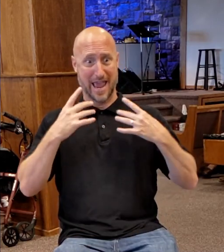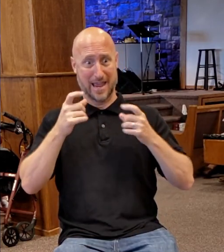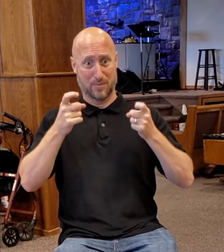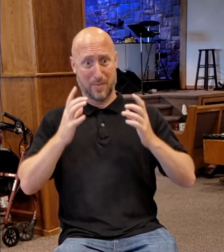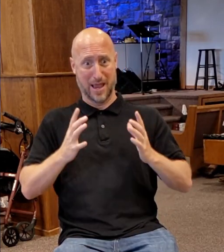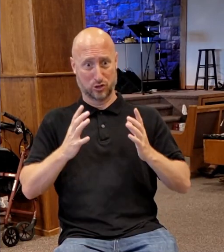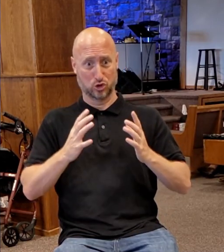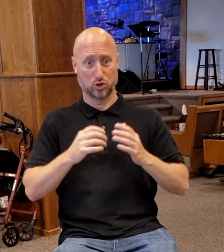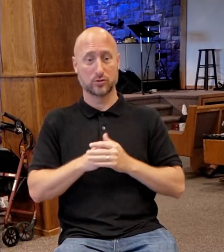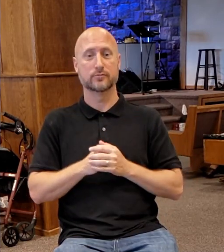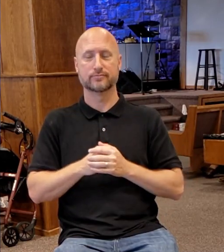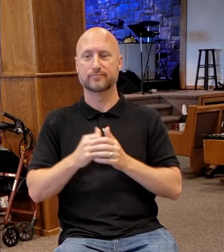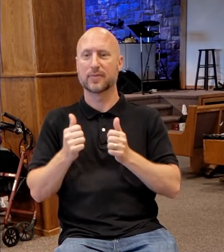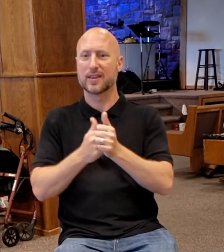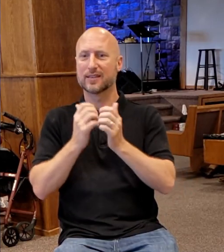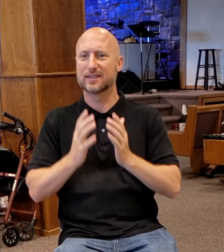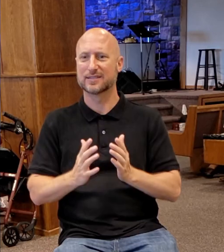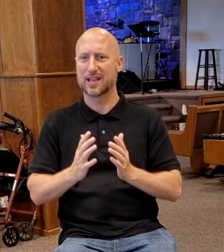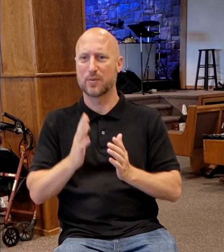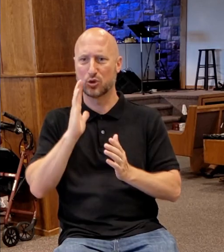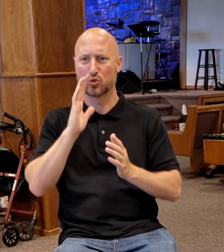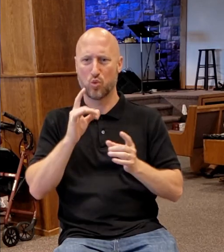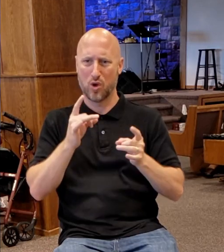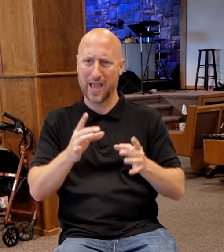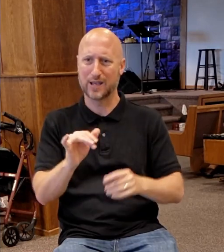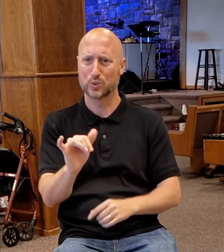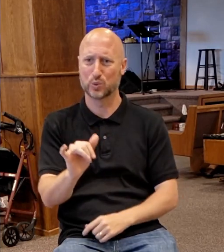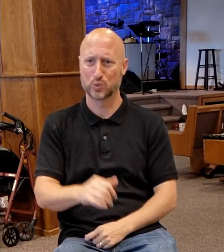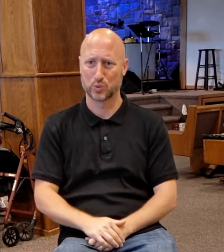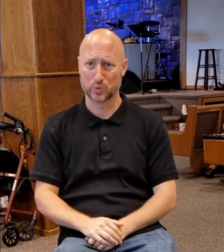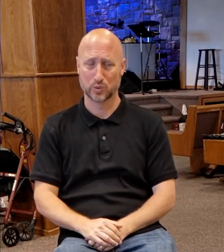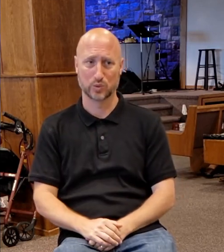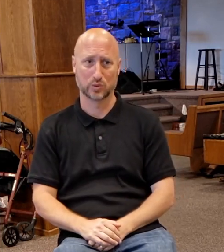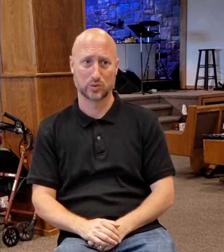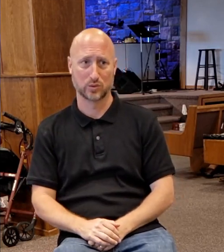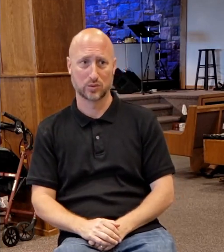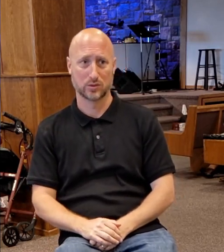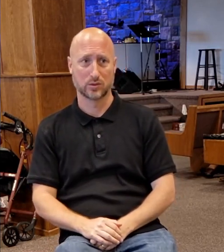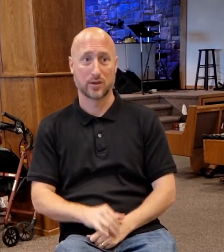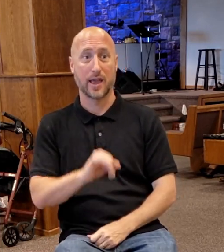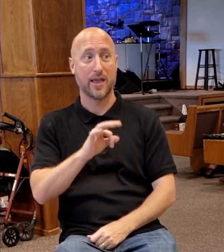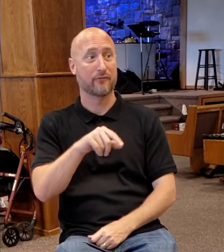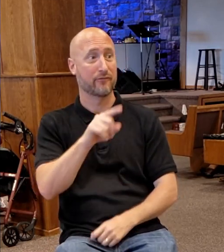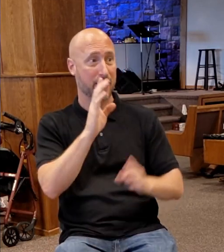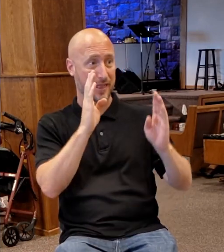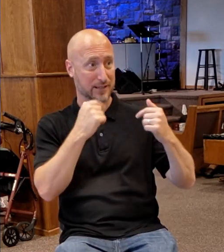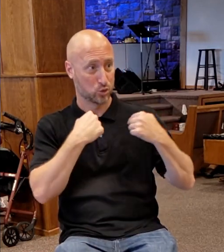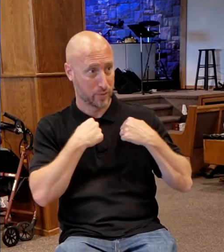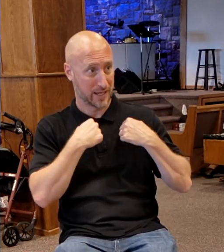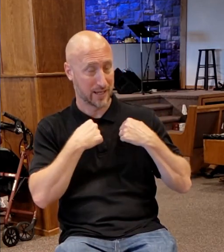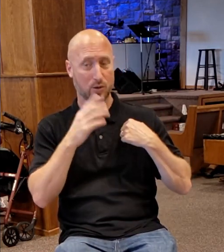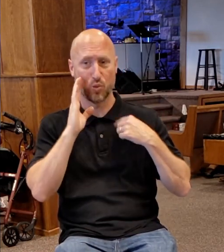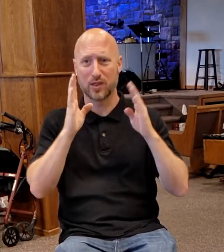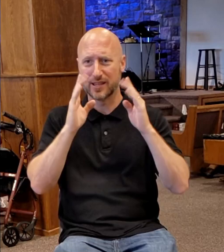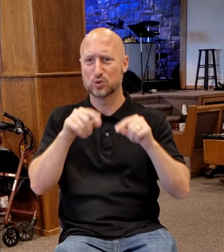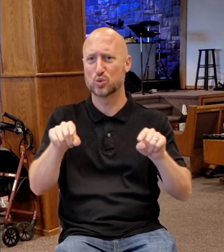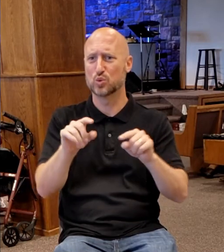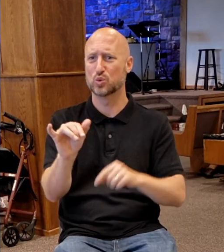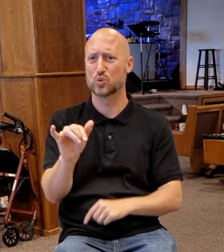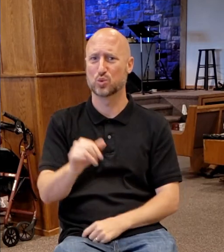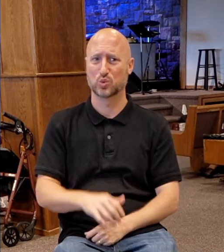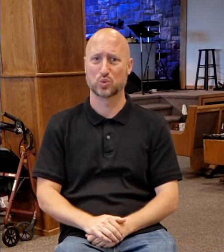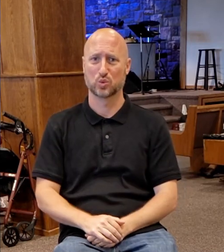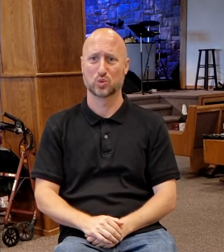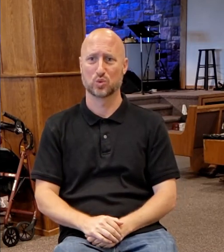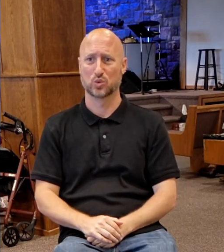same thing is coming that way. They hate me, they hate me. If they listen to me, they'll listen to you also. If they decided